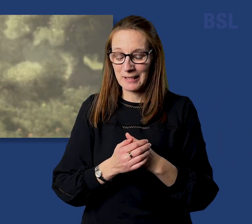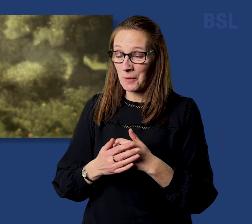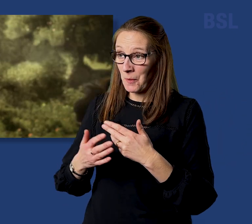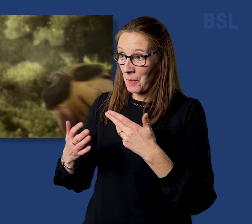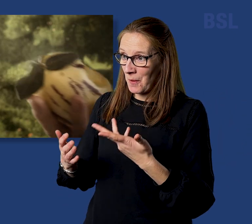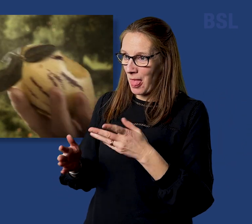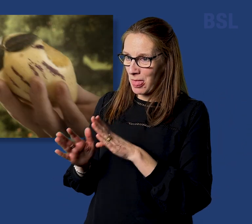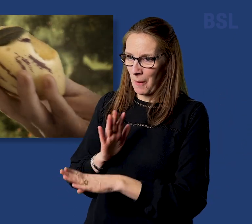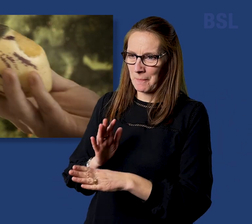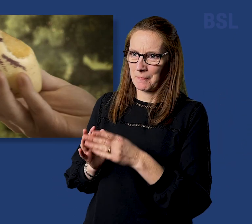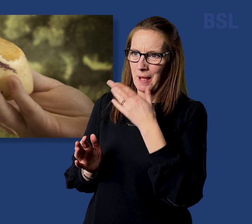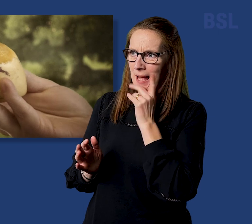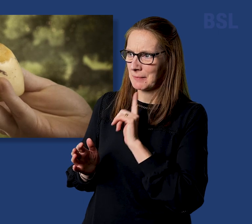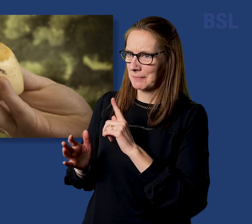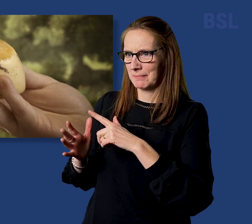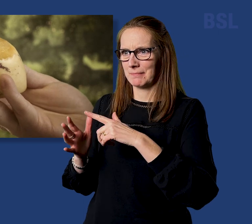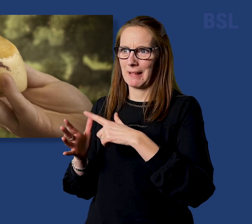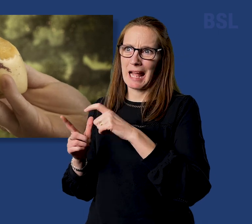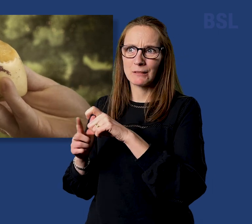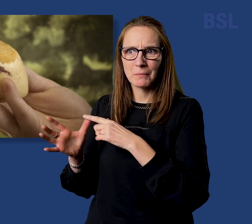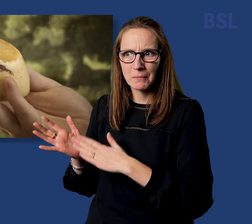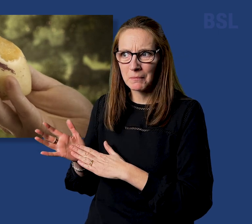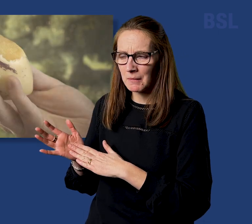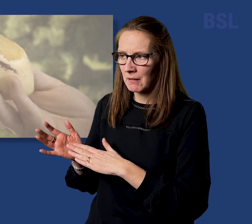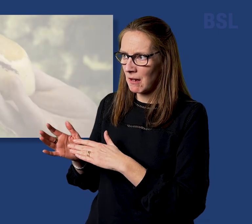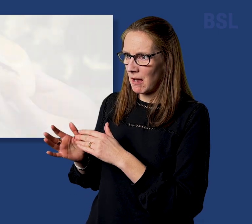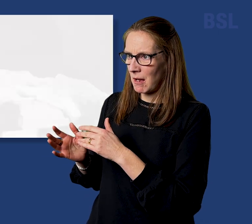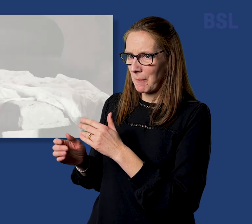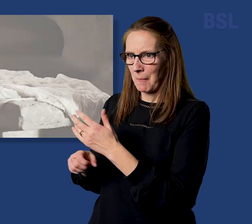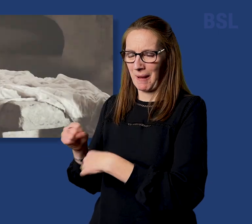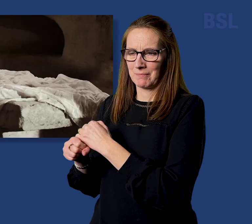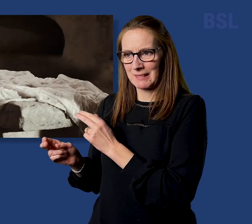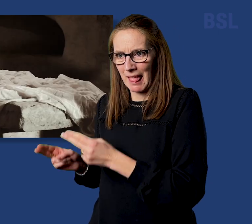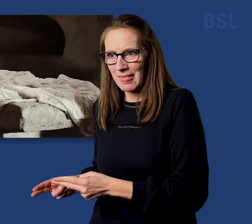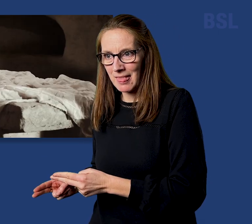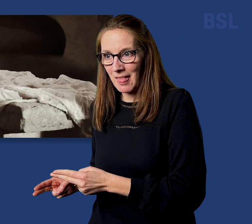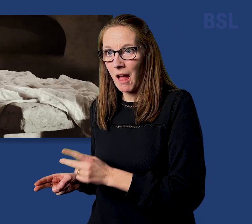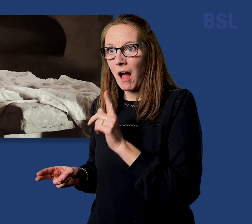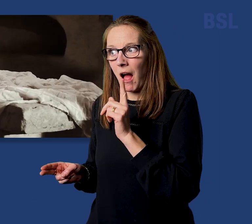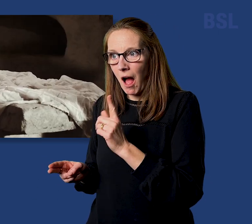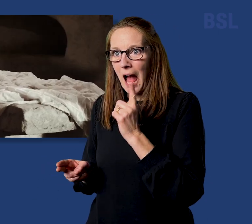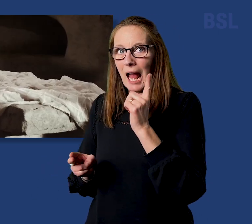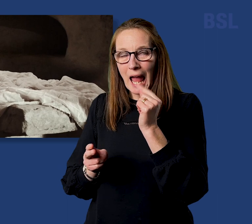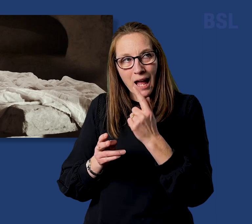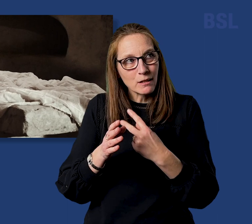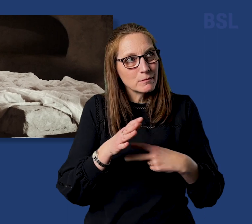For since by man came death, by man came also the resurrection